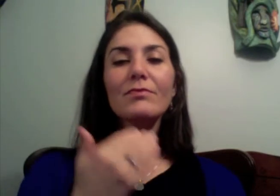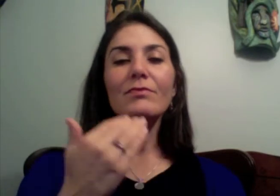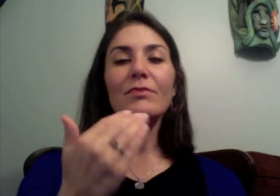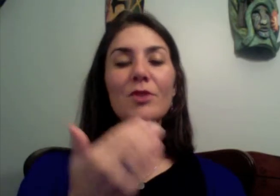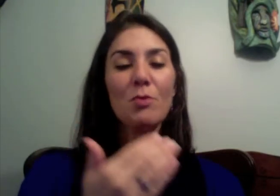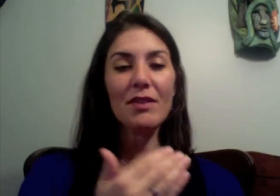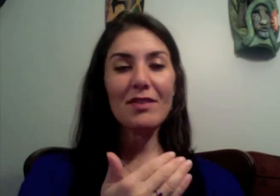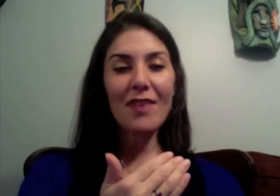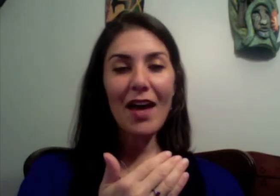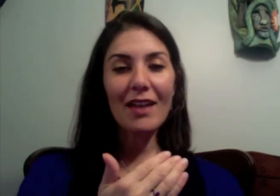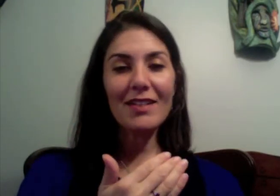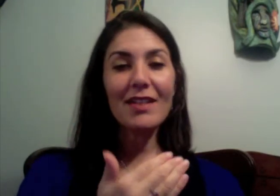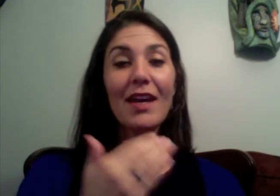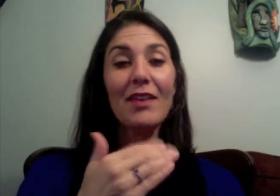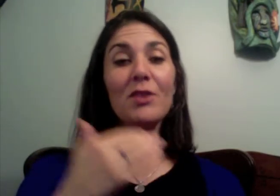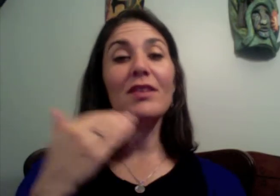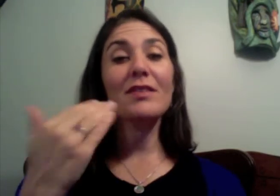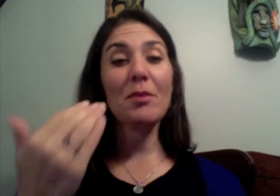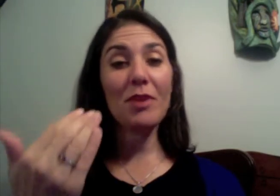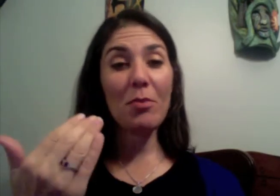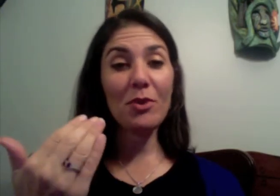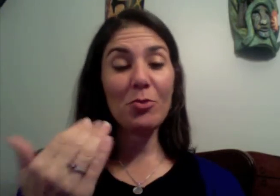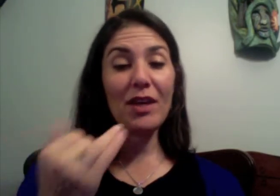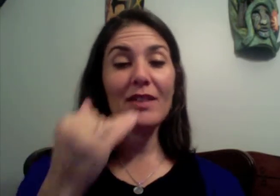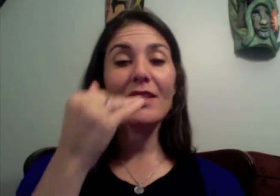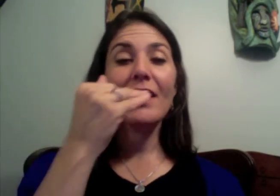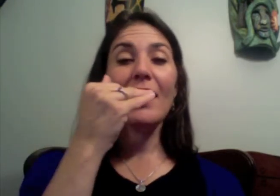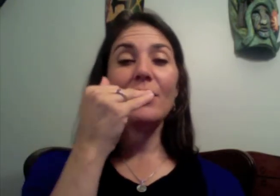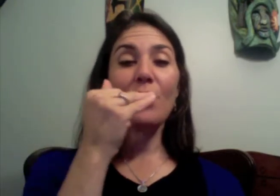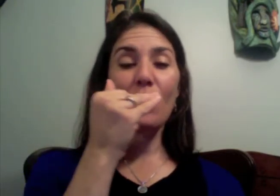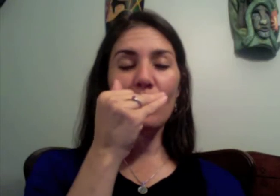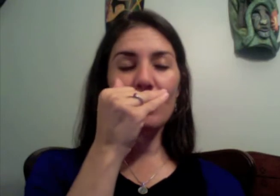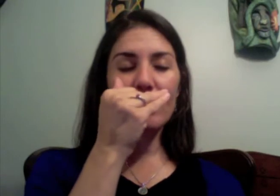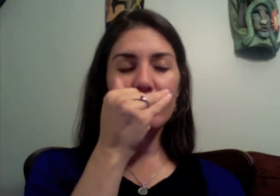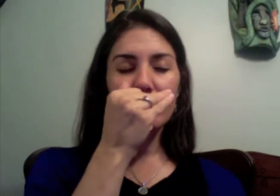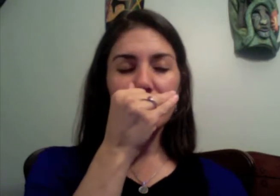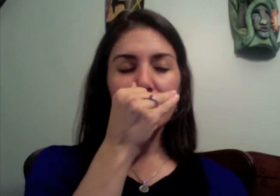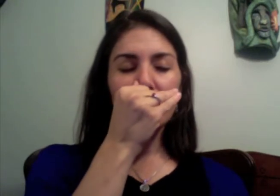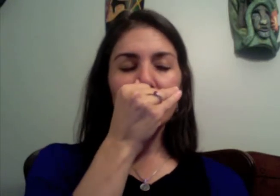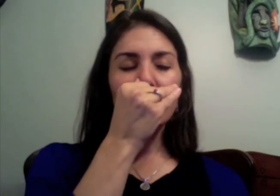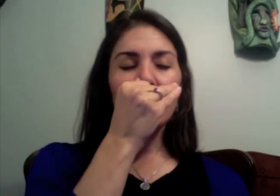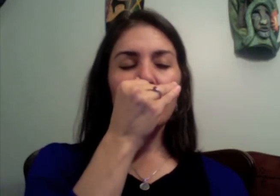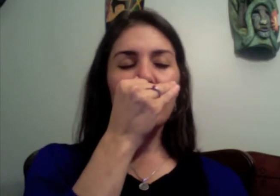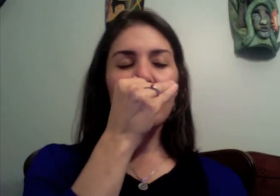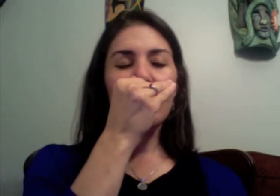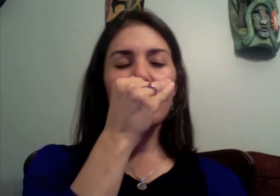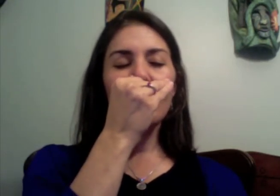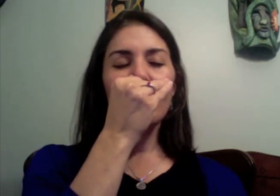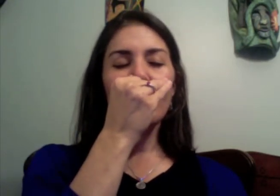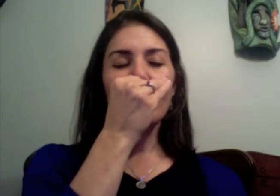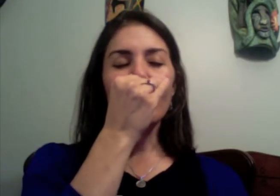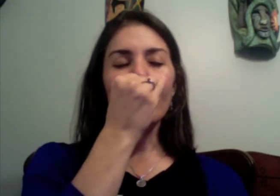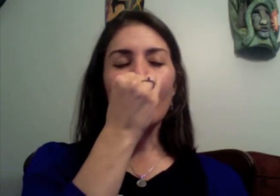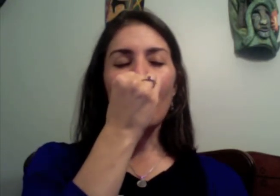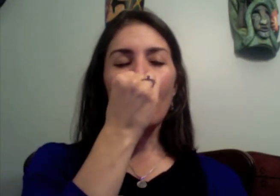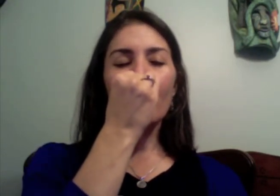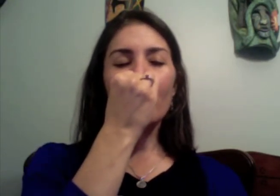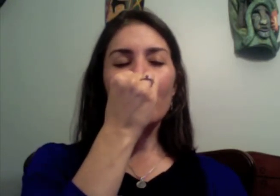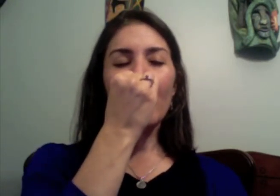so months of that, and then you can step it up a little bit, and you'd hold, you breathe in, hold for 20,